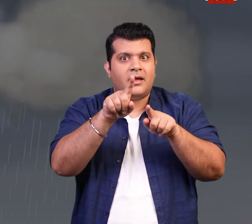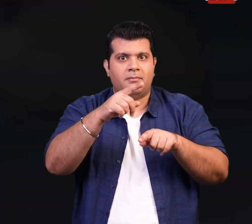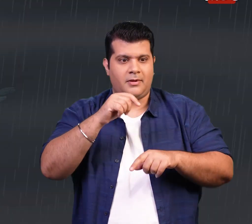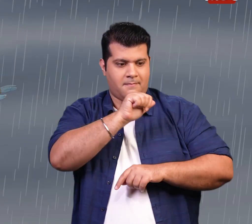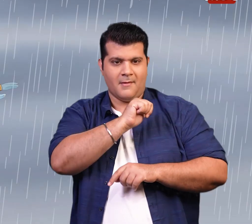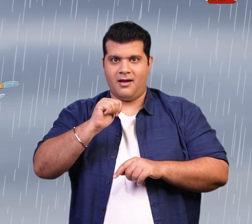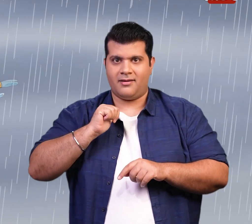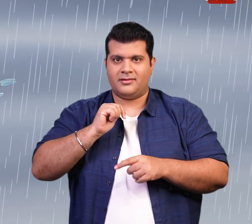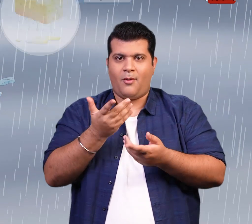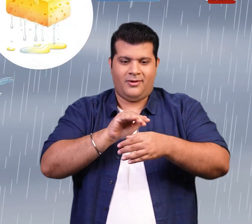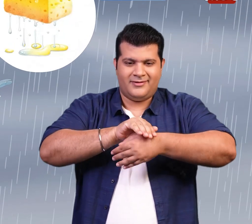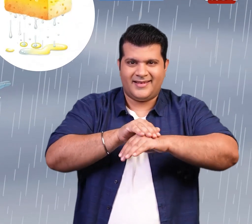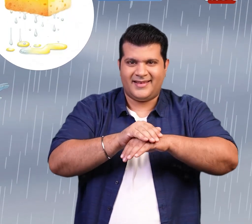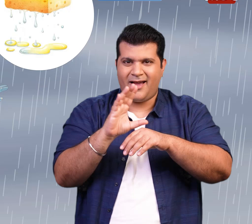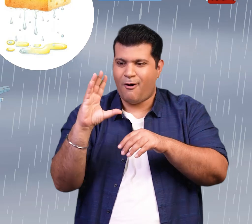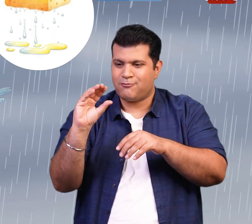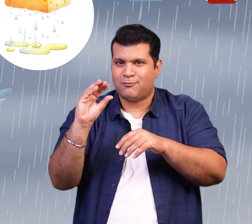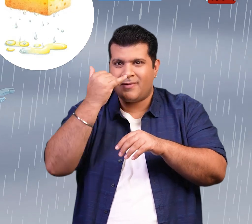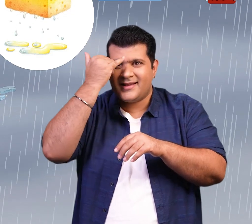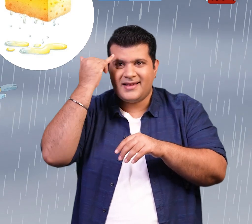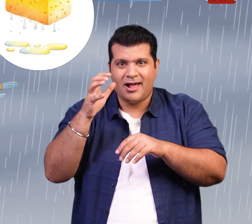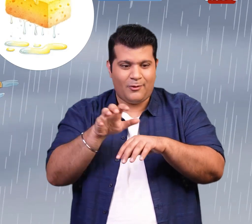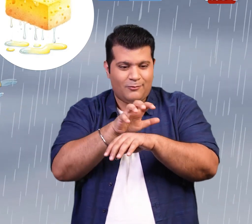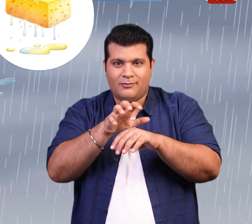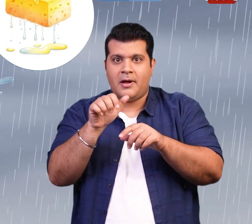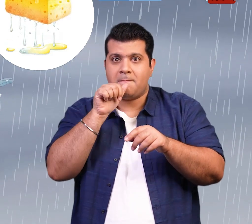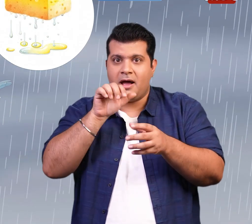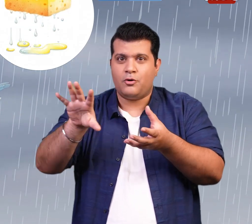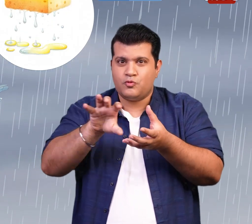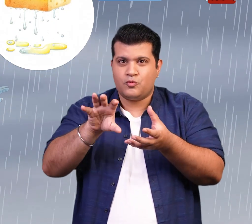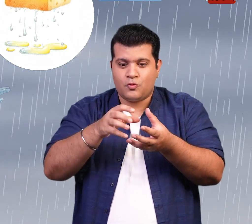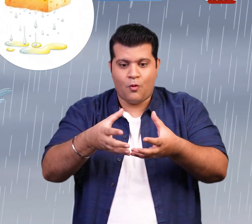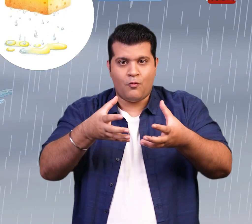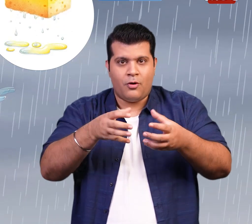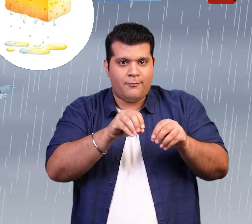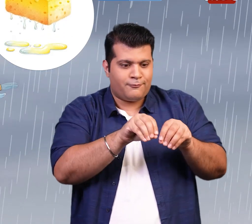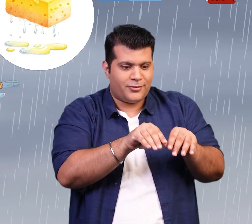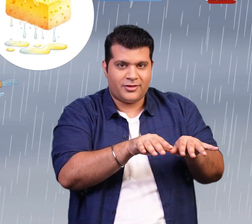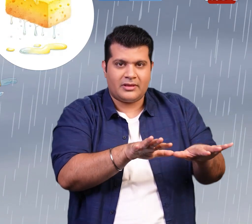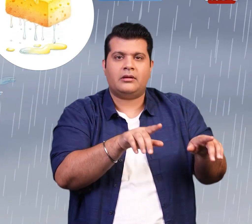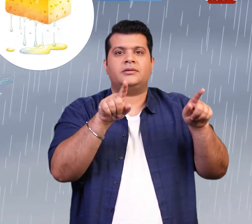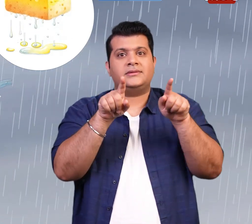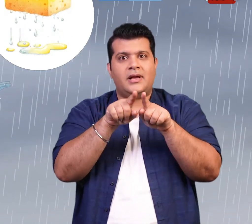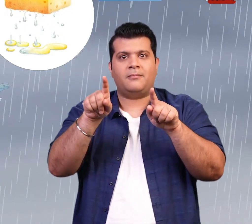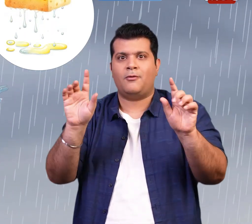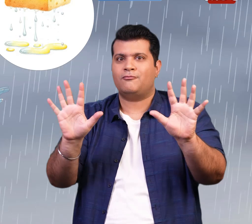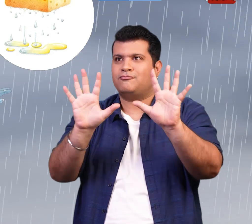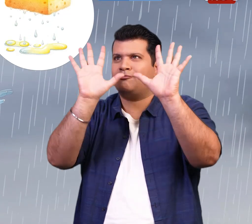Clouds are just like sponges, like the ones you use in the shower or to wash the dishes. When a sponge can't hold more water, it